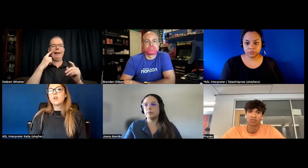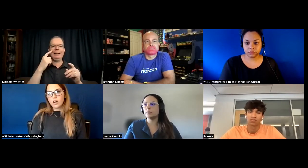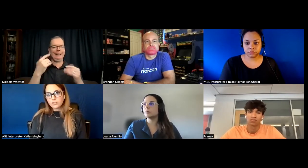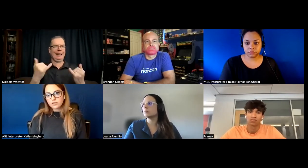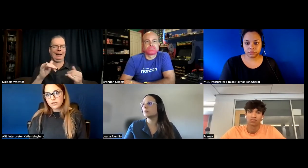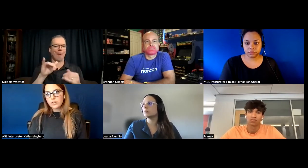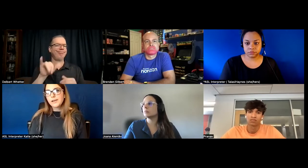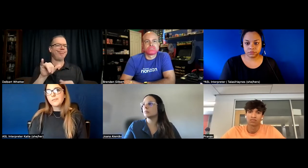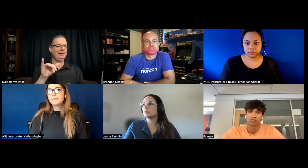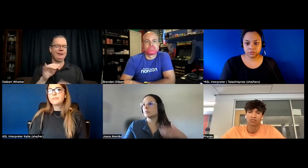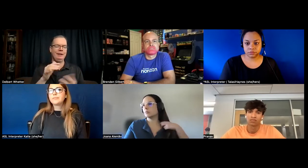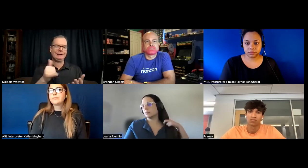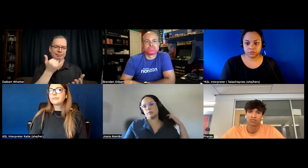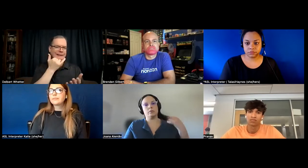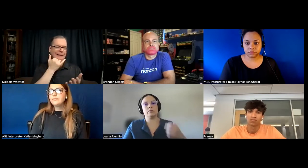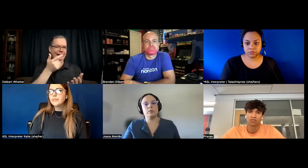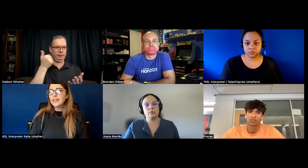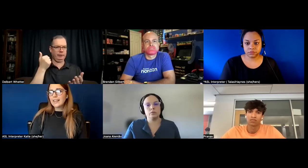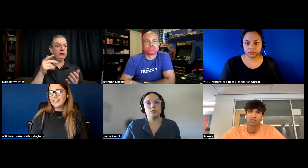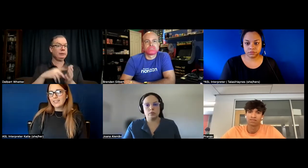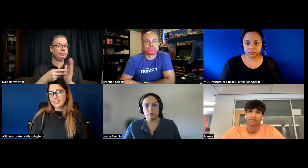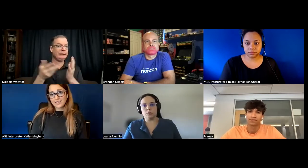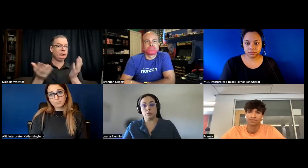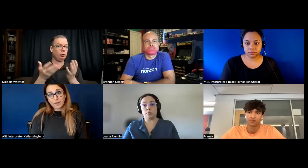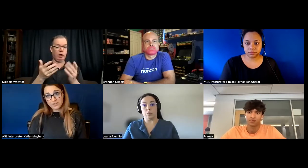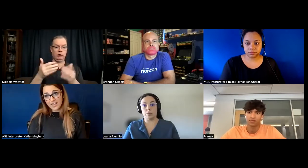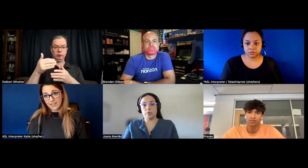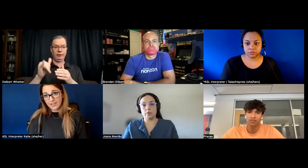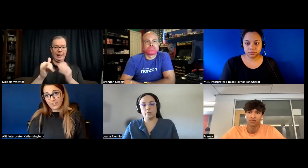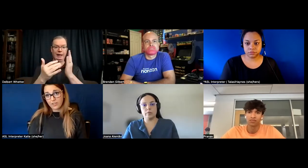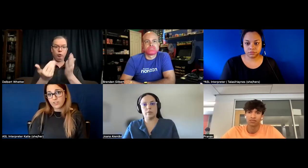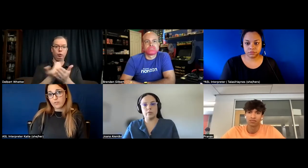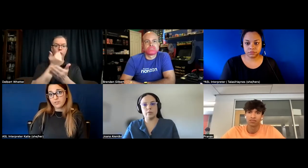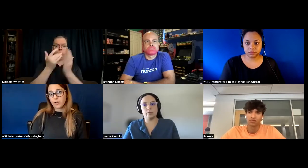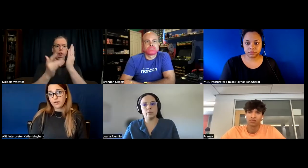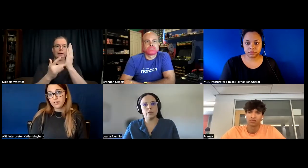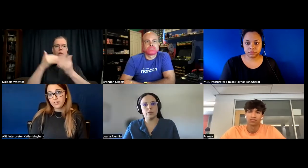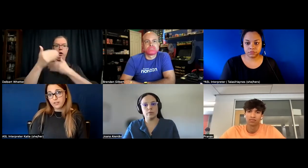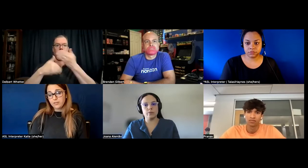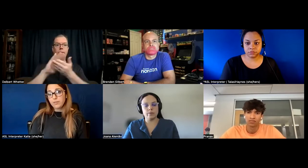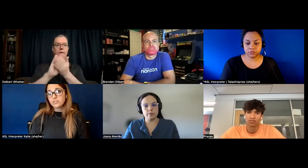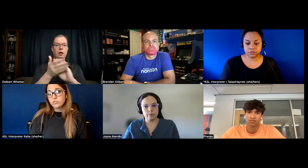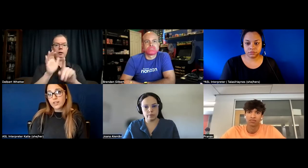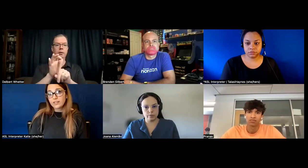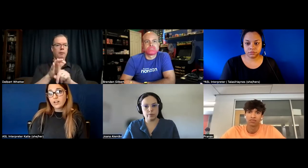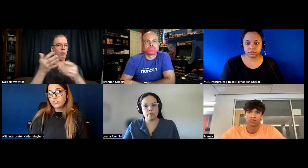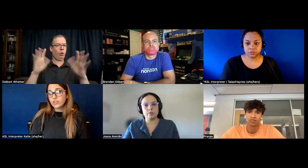cost and i think that that's been a mistake on the u.s government's part because new technology